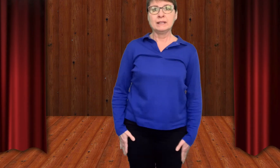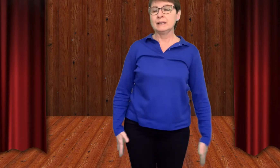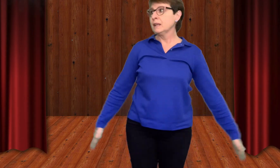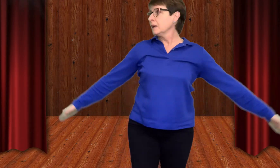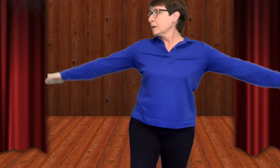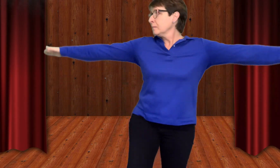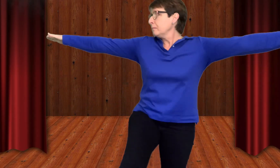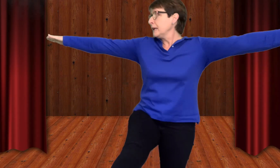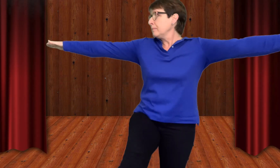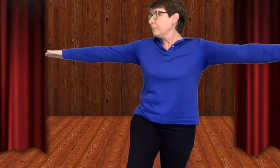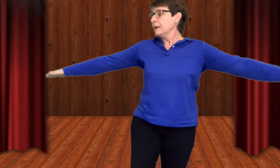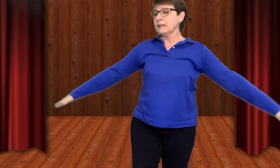Slower. Slower.